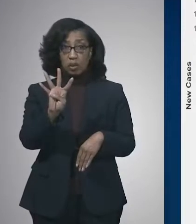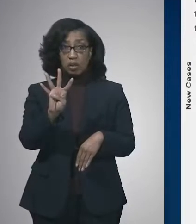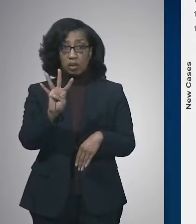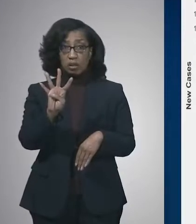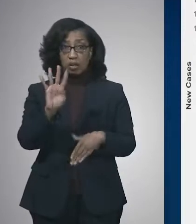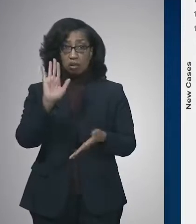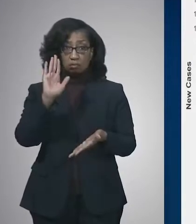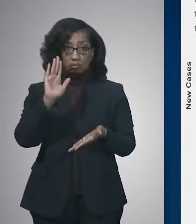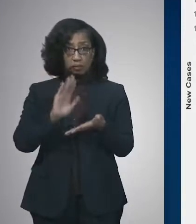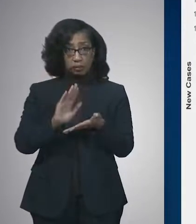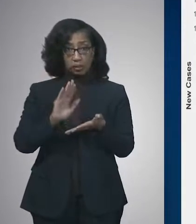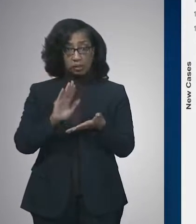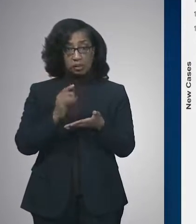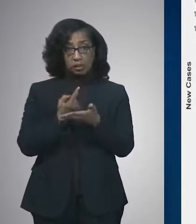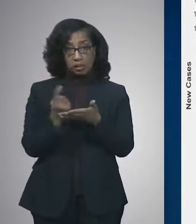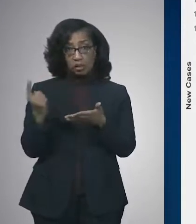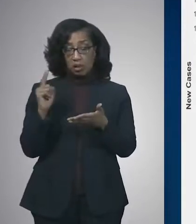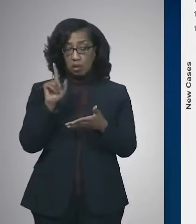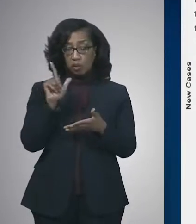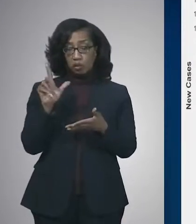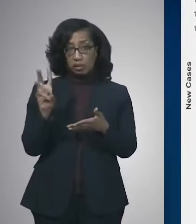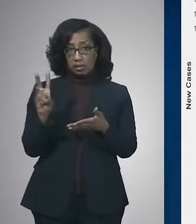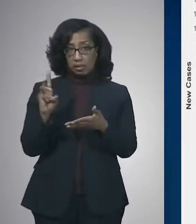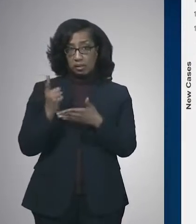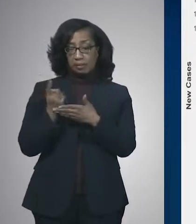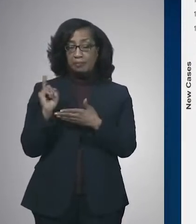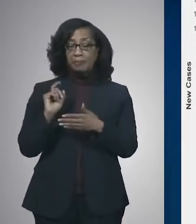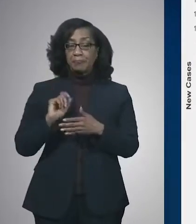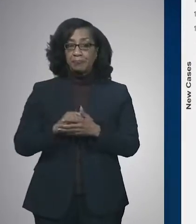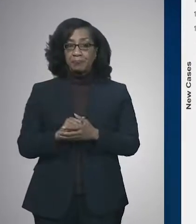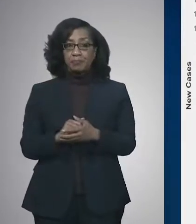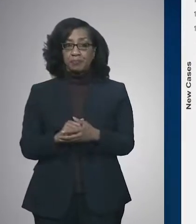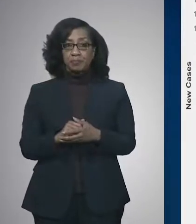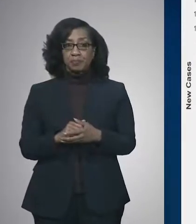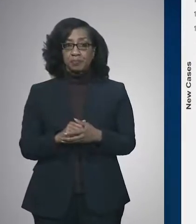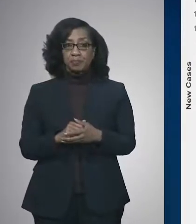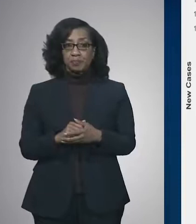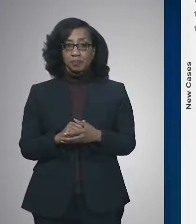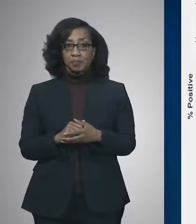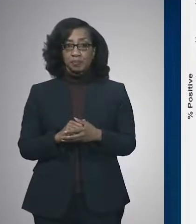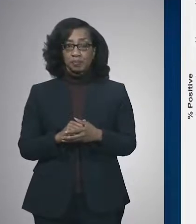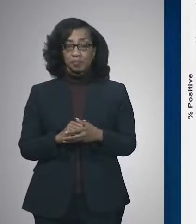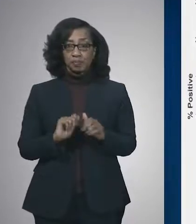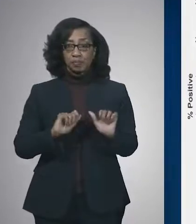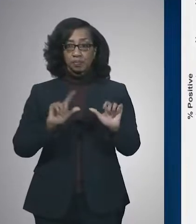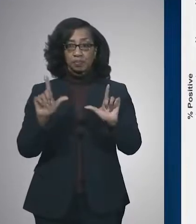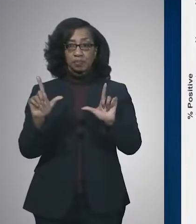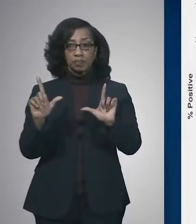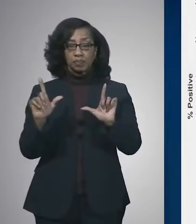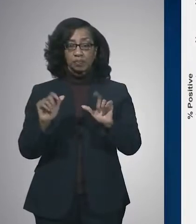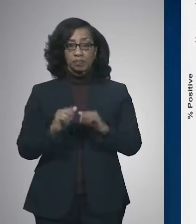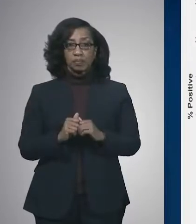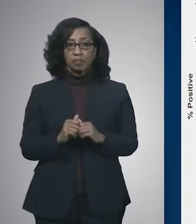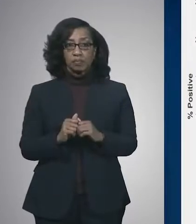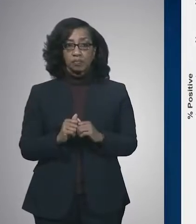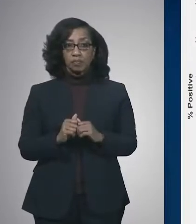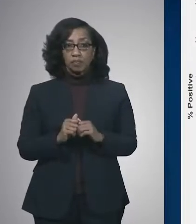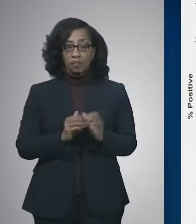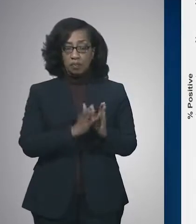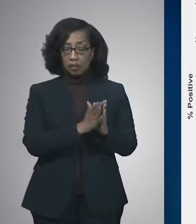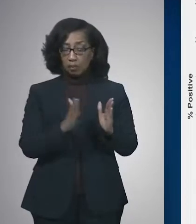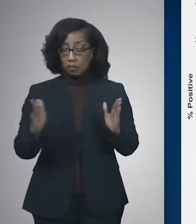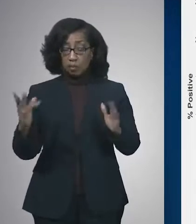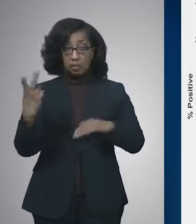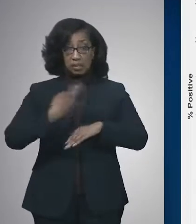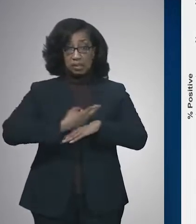down from the 126 average this time last week. Next slide. The seven day average test